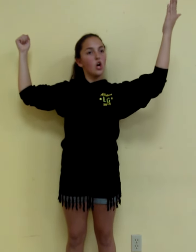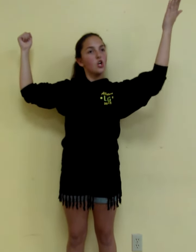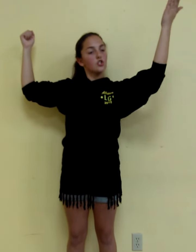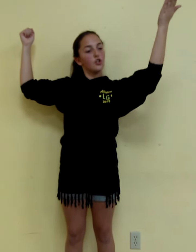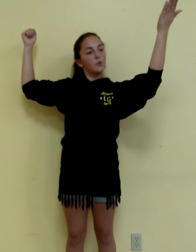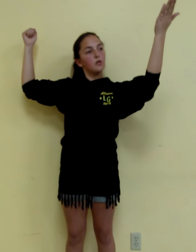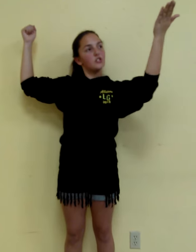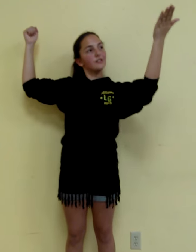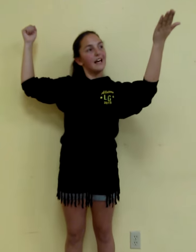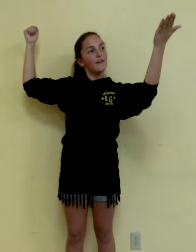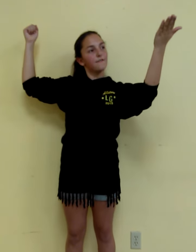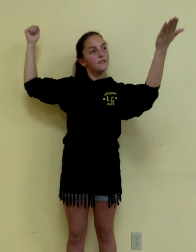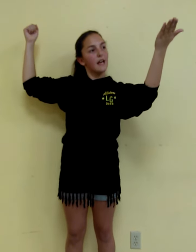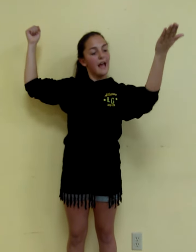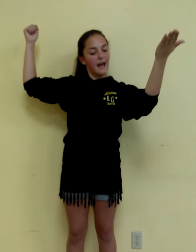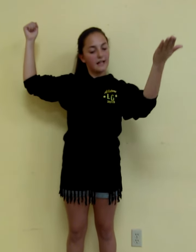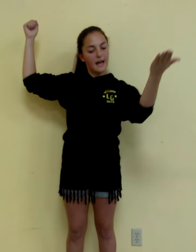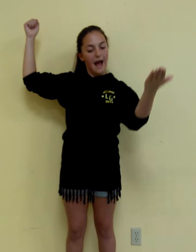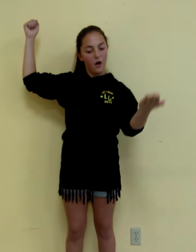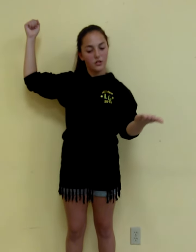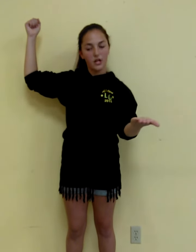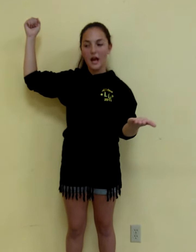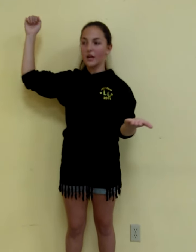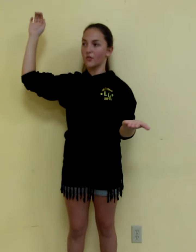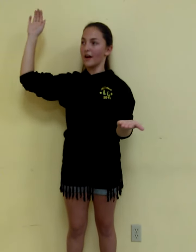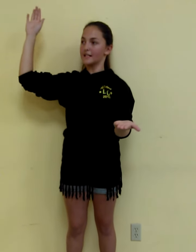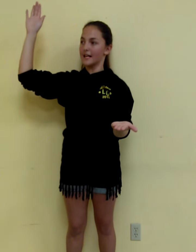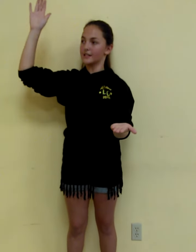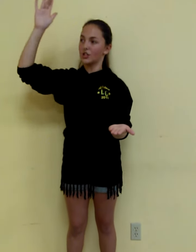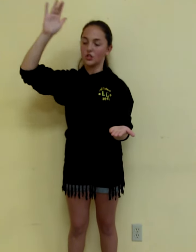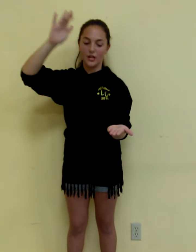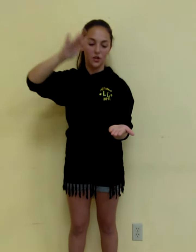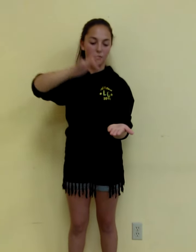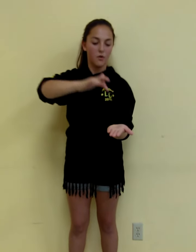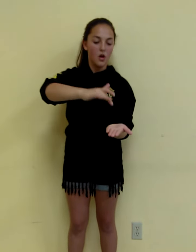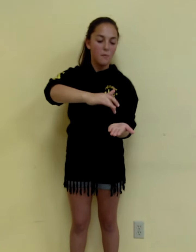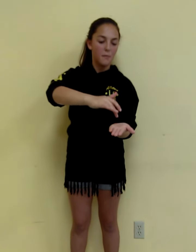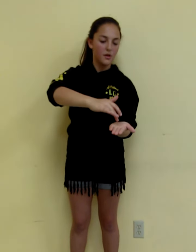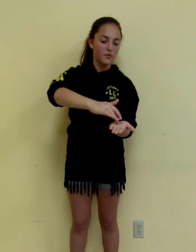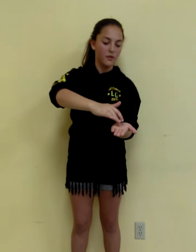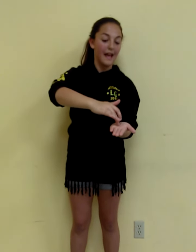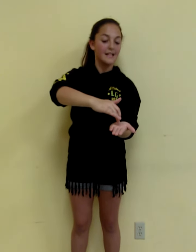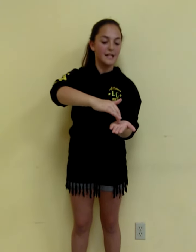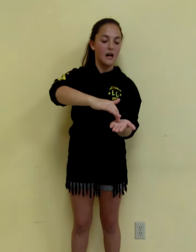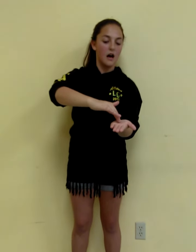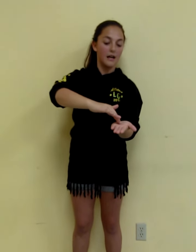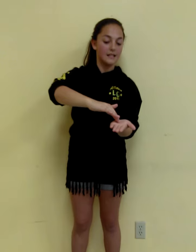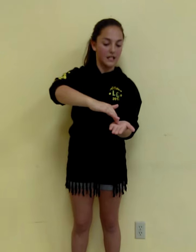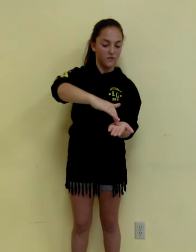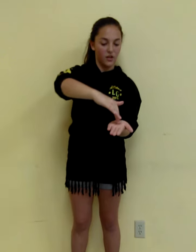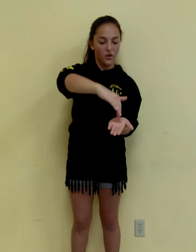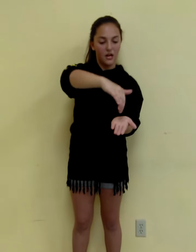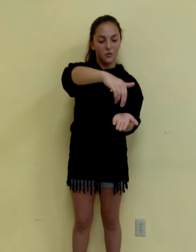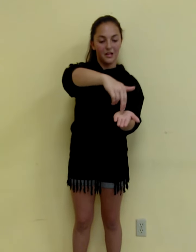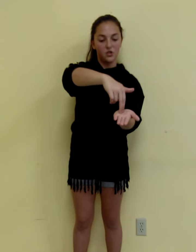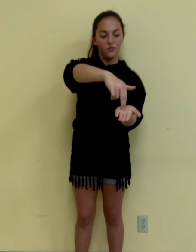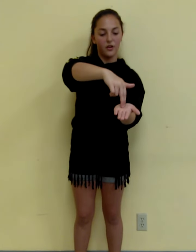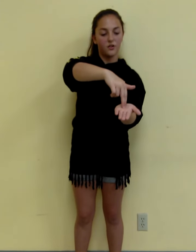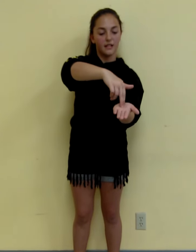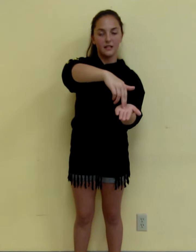So you're going to put your left hand out and your right hand is going to take your middle and index finger and you're going make two fingers like